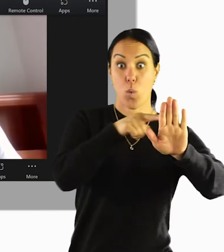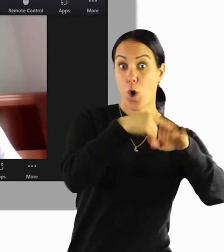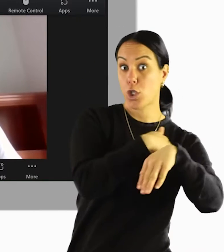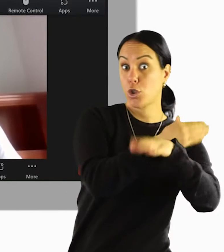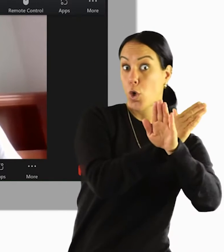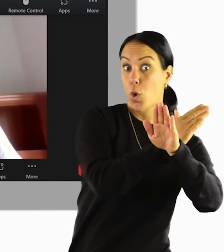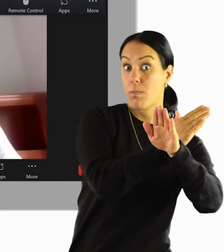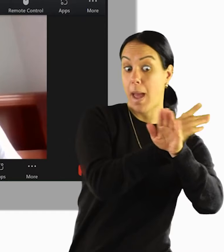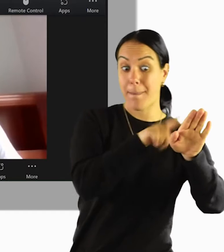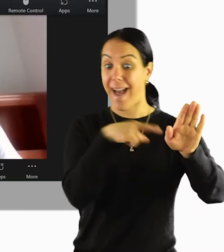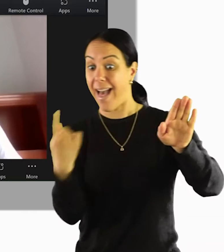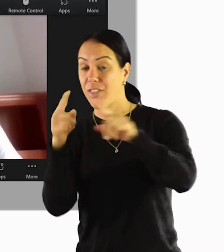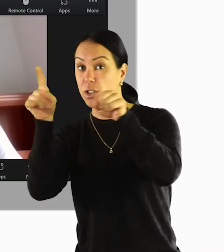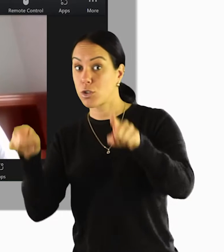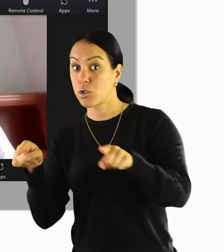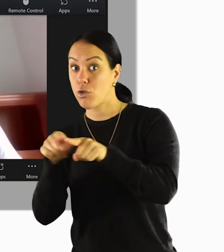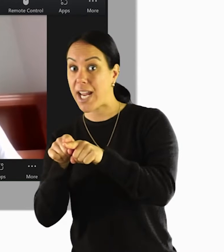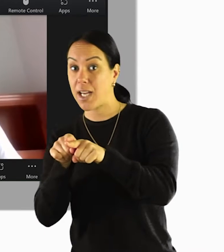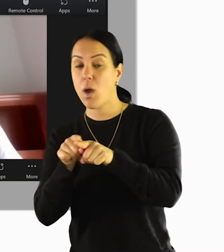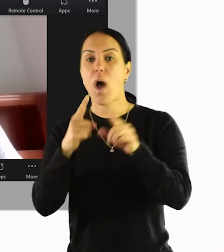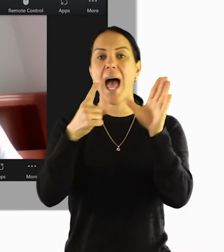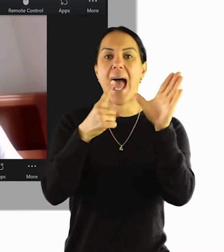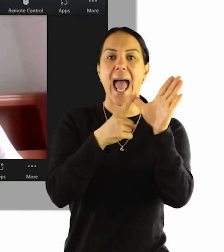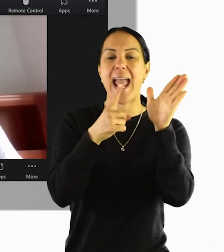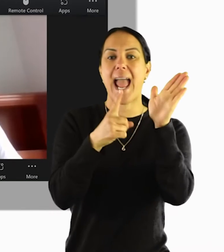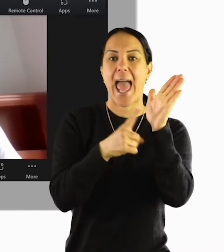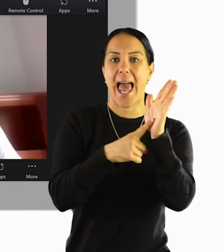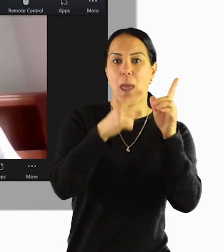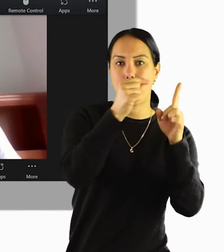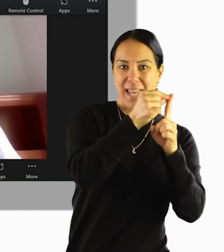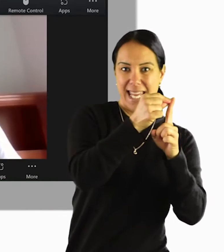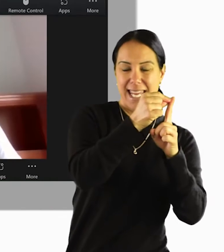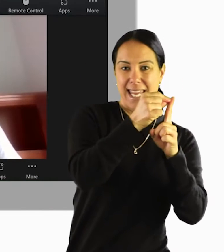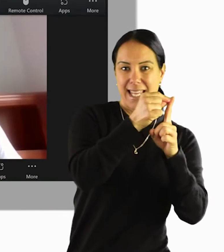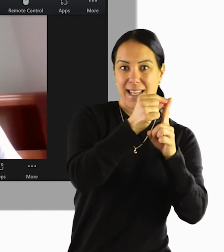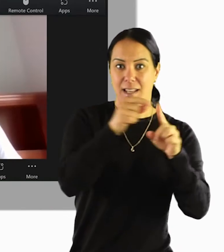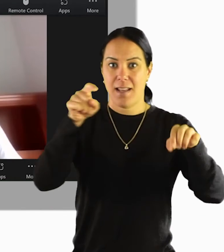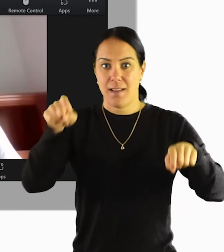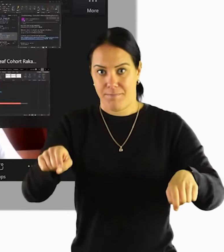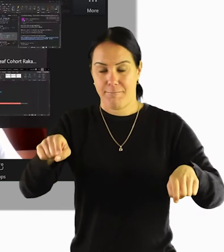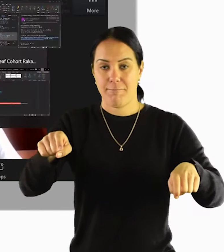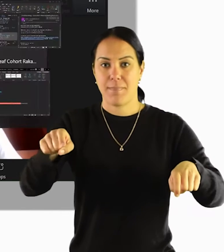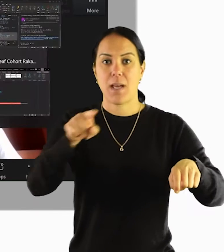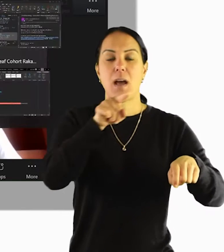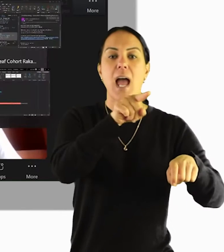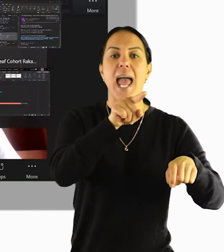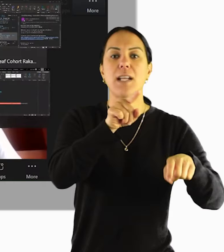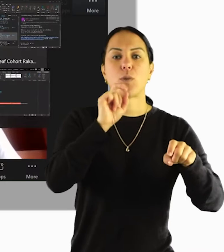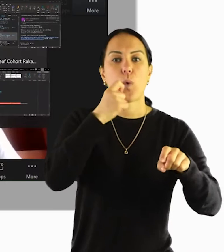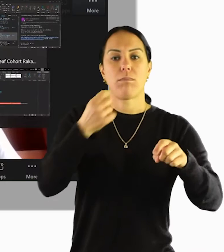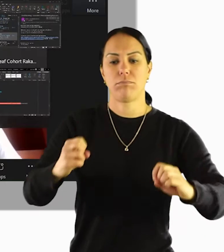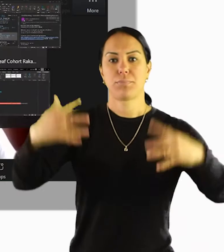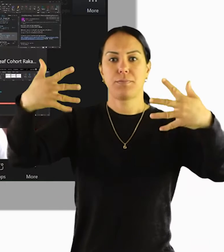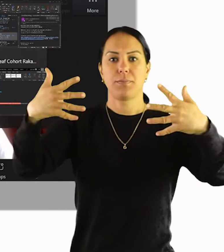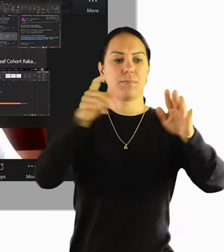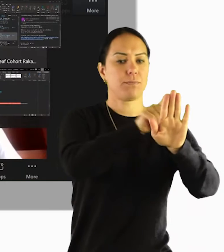to stay on Zoom but go to that other tab is to press the ALP button and the tab button and that will